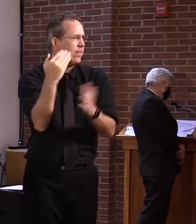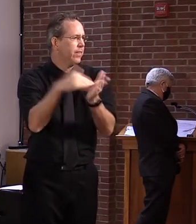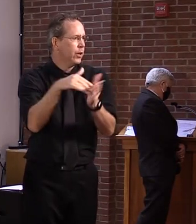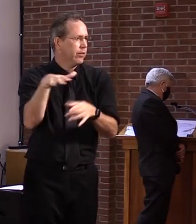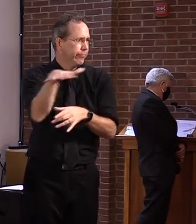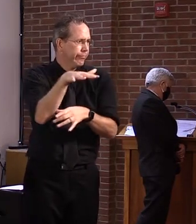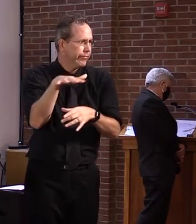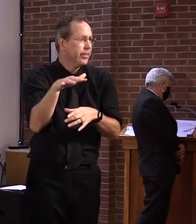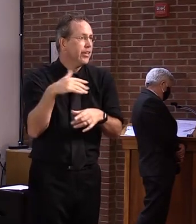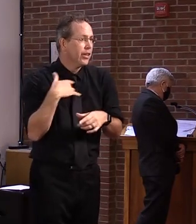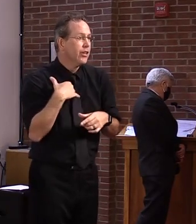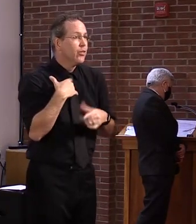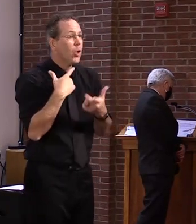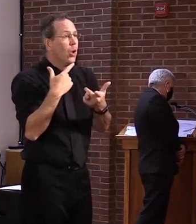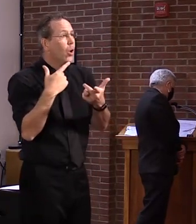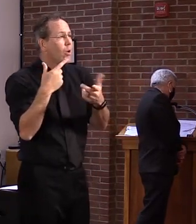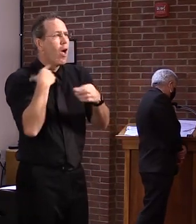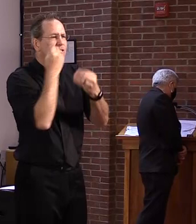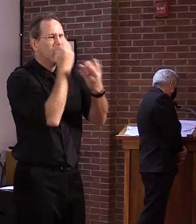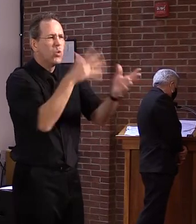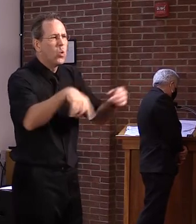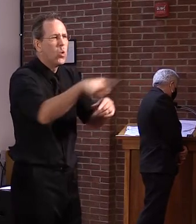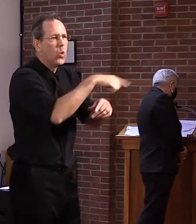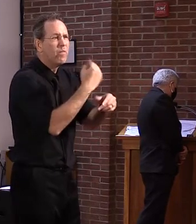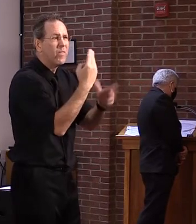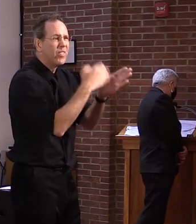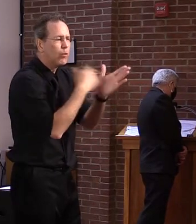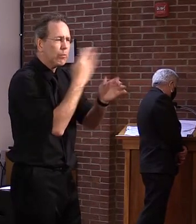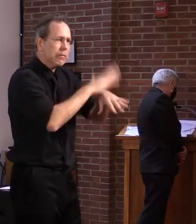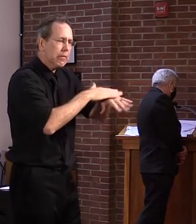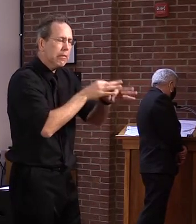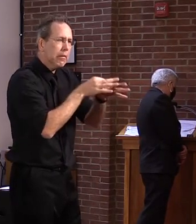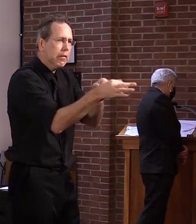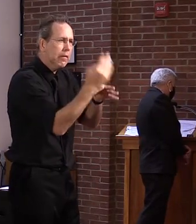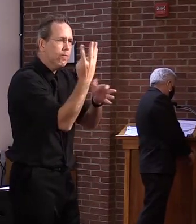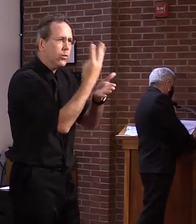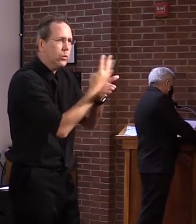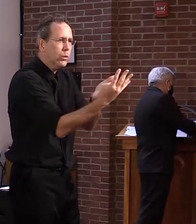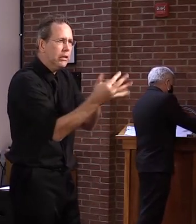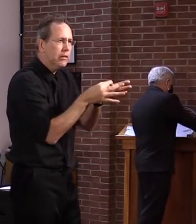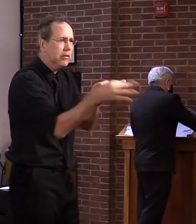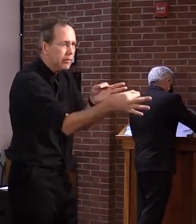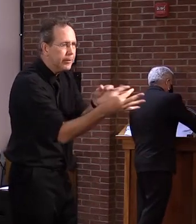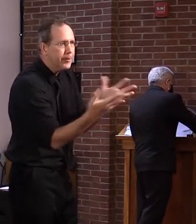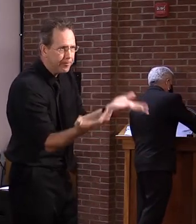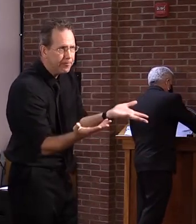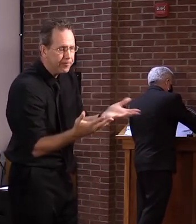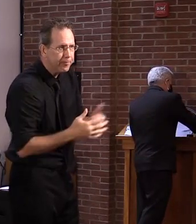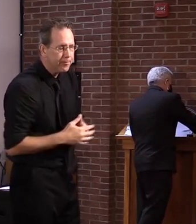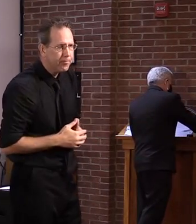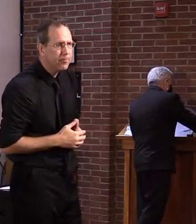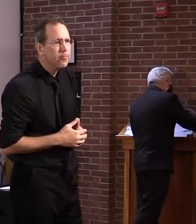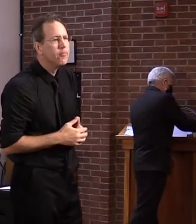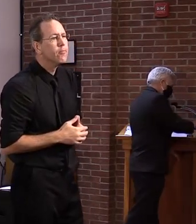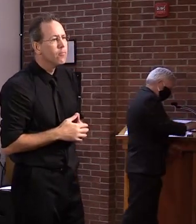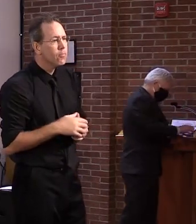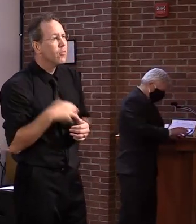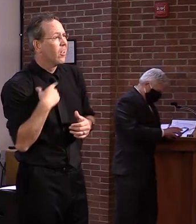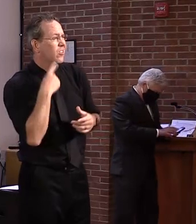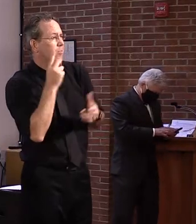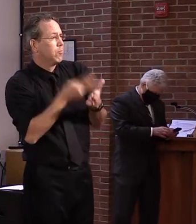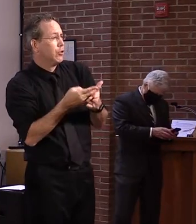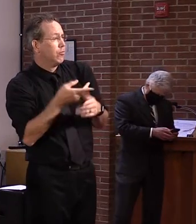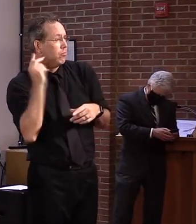And I talk about it's really a three-week processing backlog, because from the time the customer